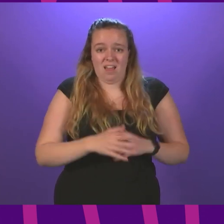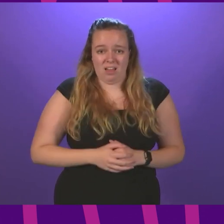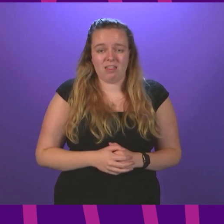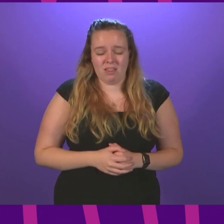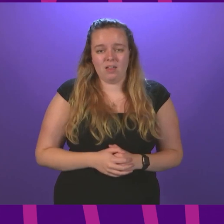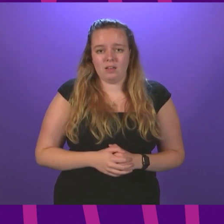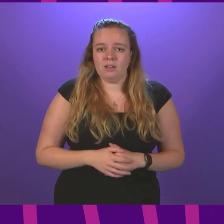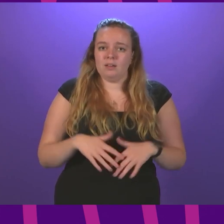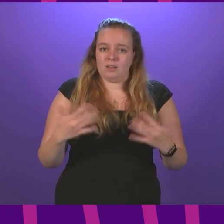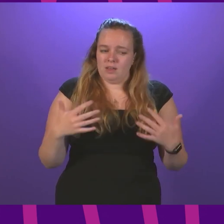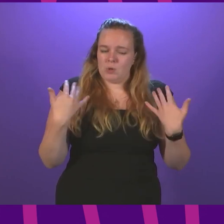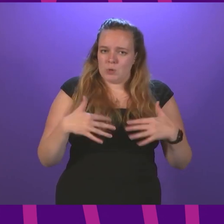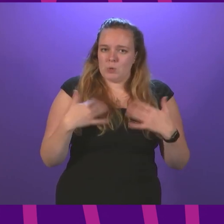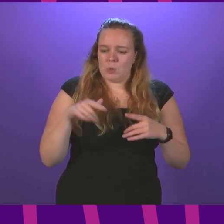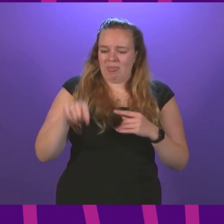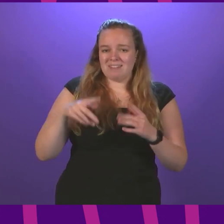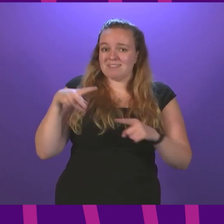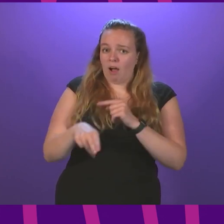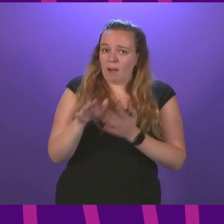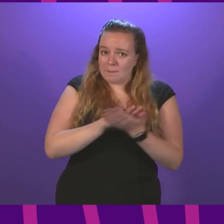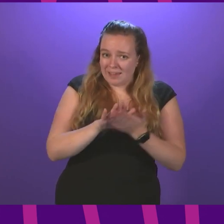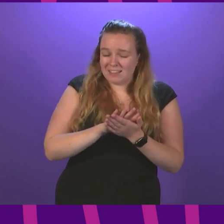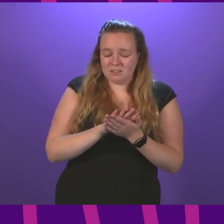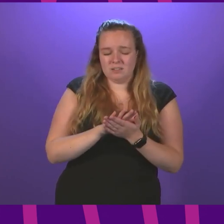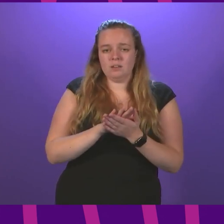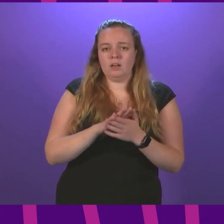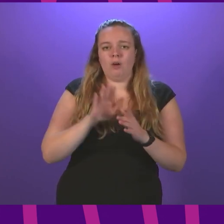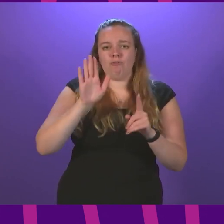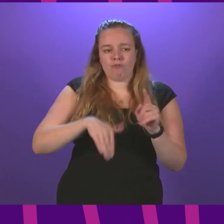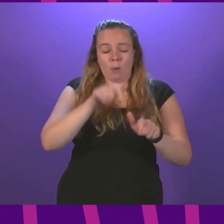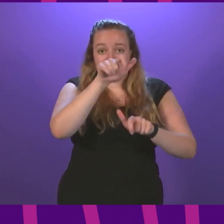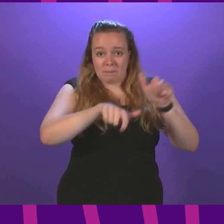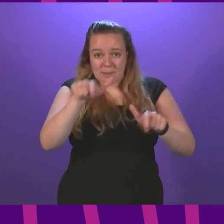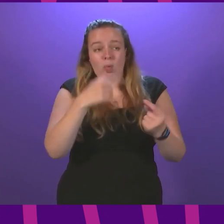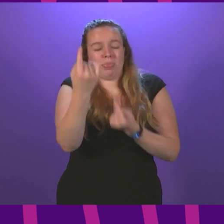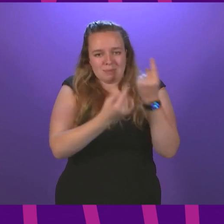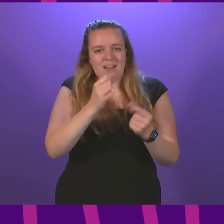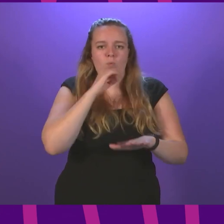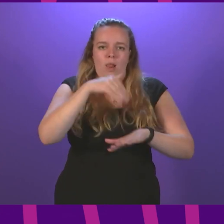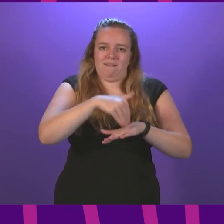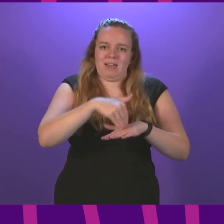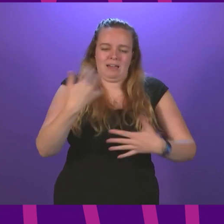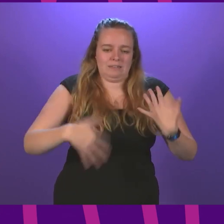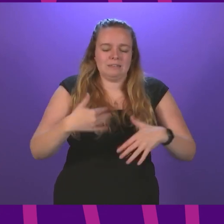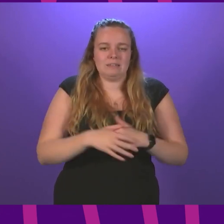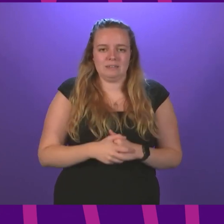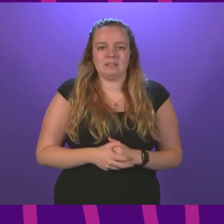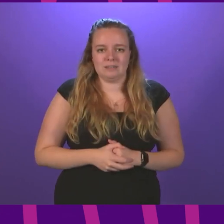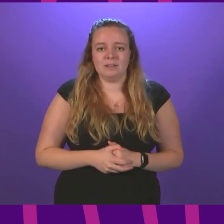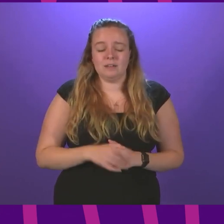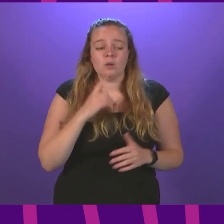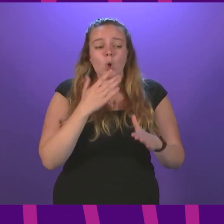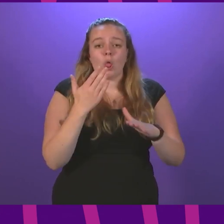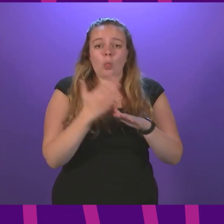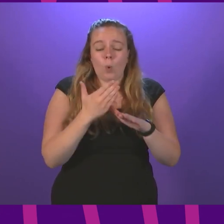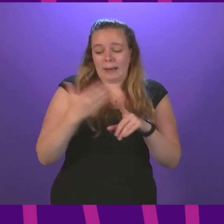the most sobering insight into what this cut will mean comes directly from the people who are going to be affected. Speaking to the Work